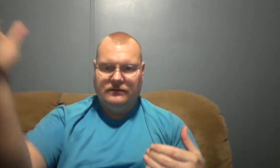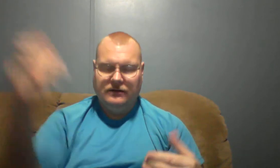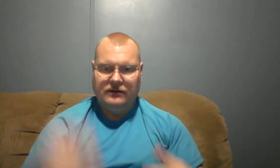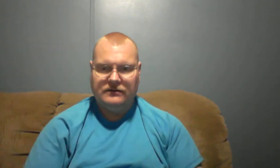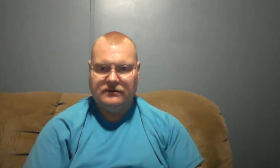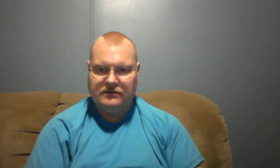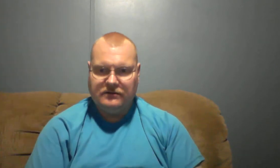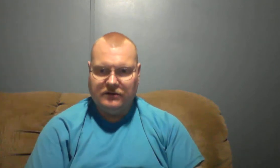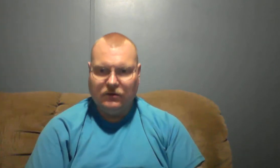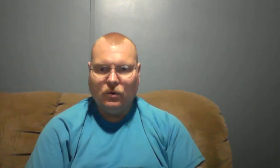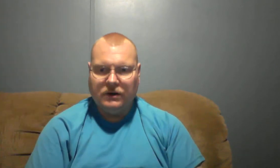the Lord?